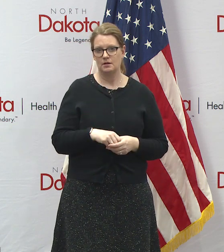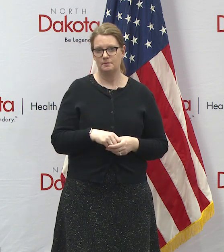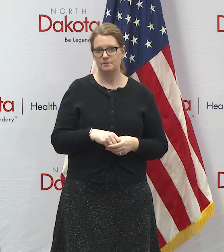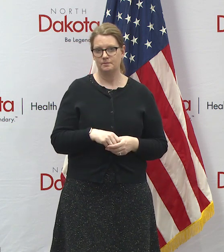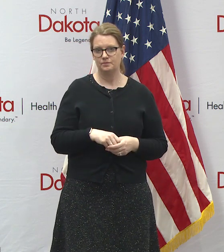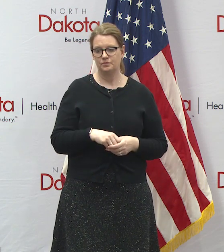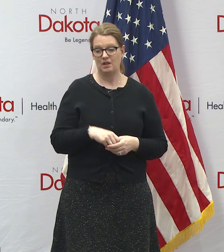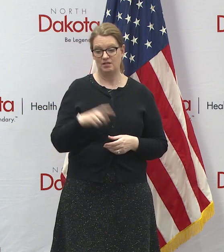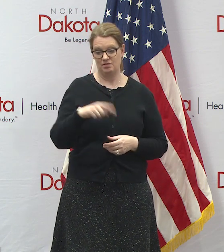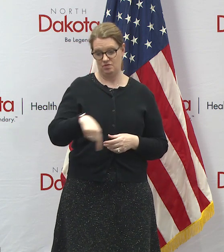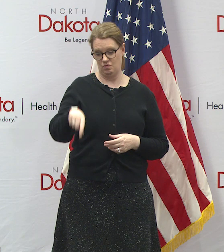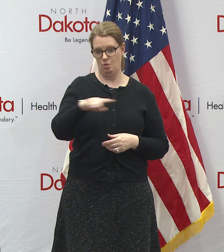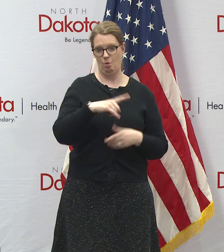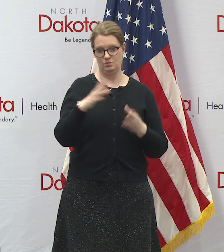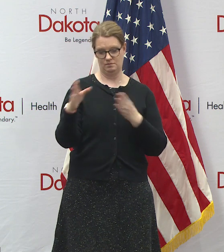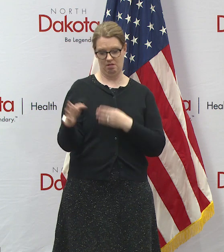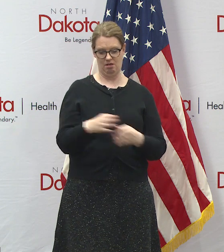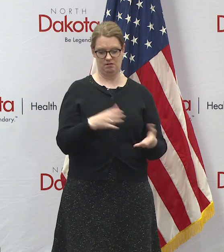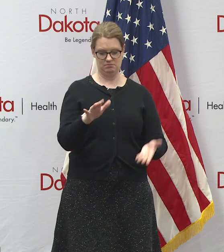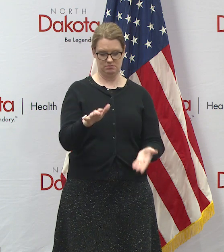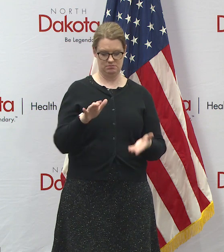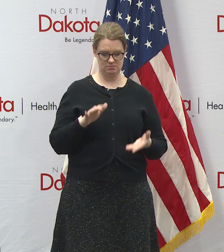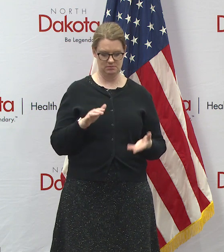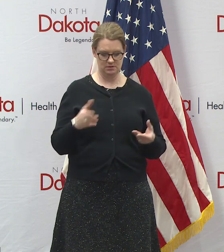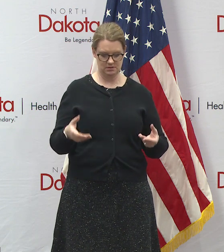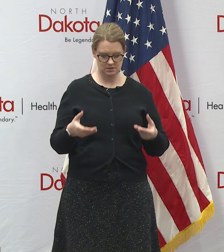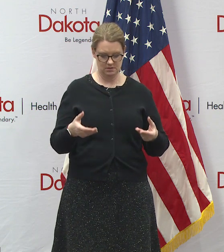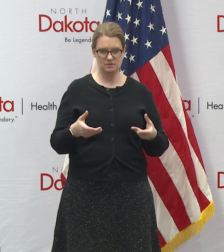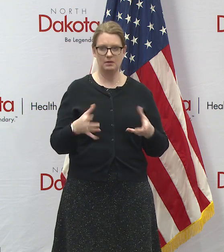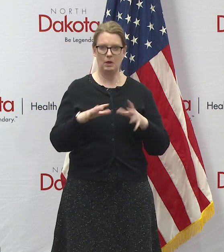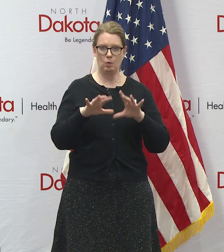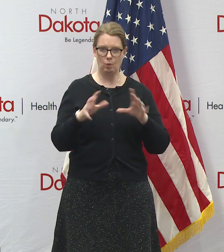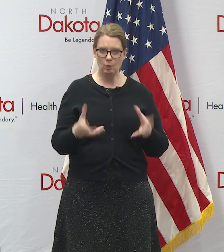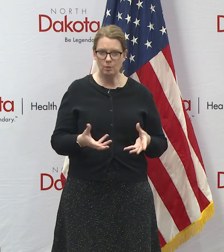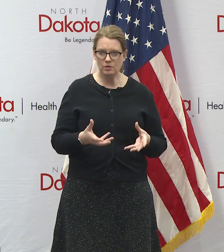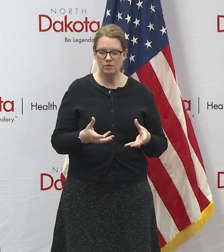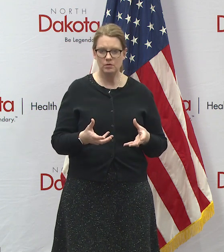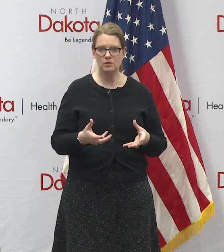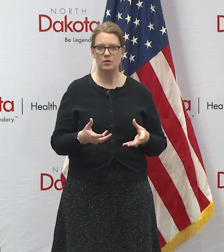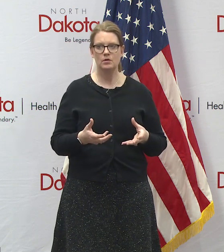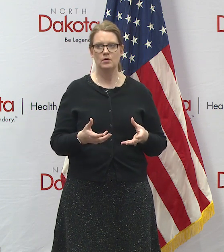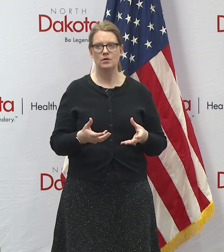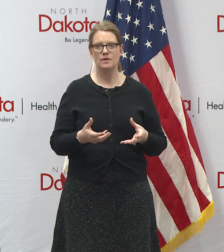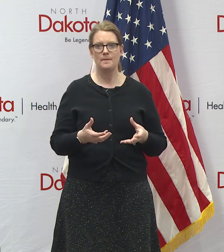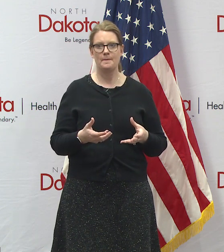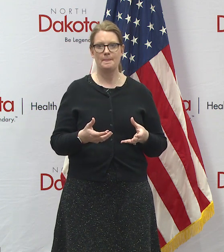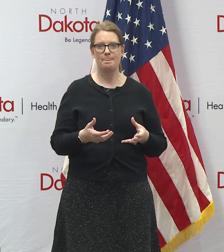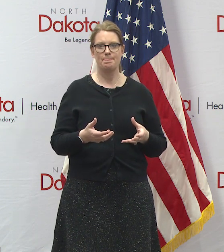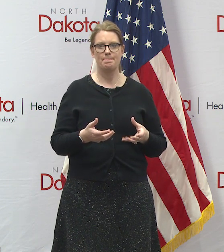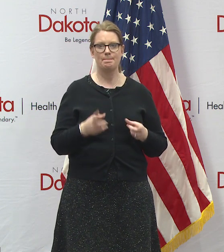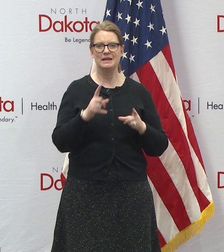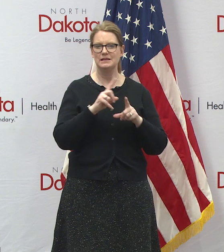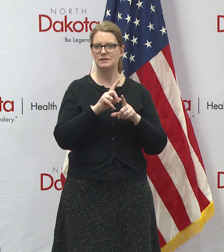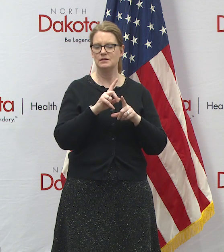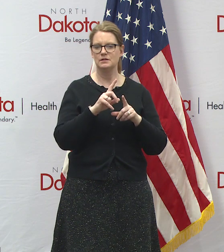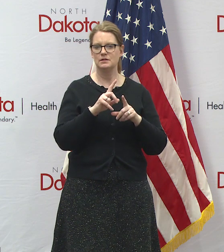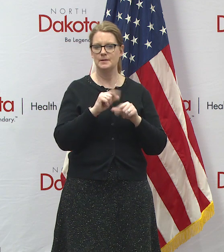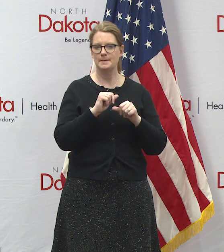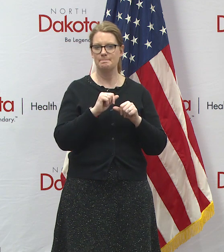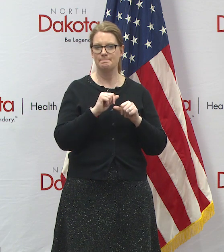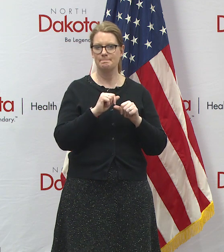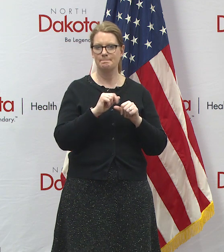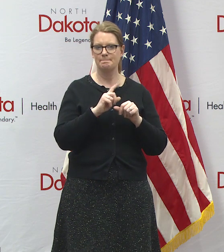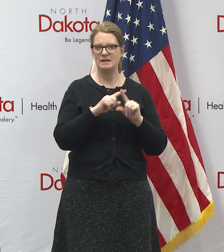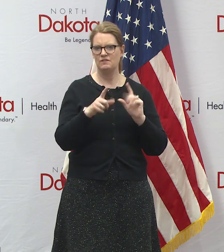uh plans will be you know grouped uh in terms of uh different criteria uh